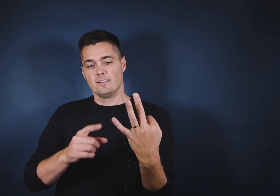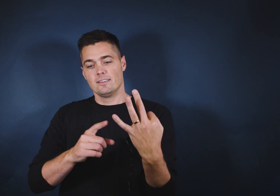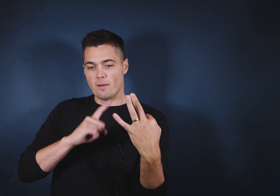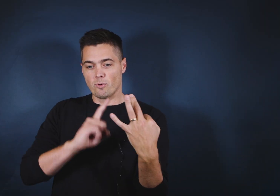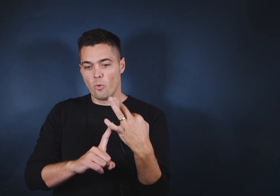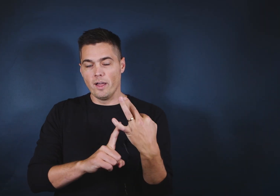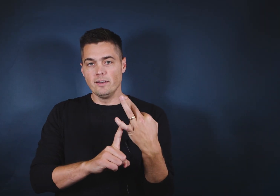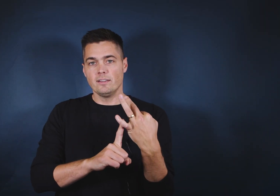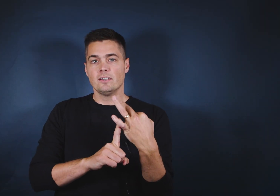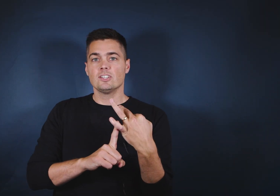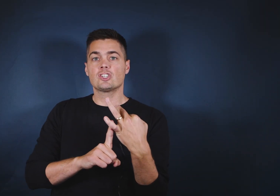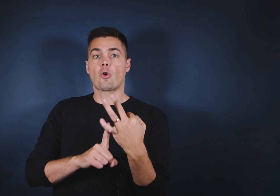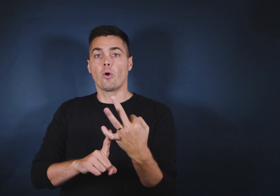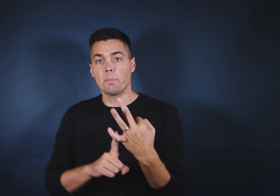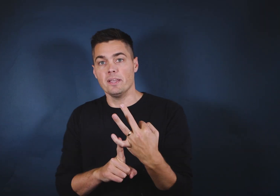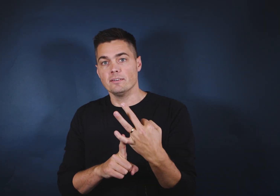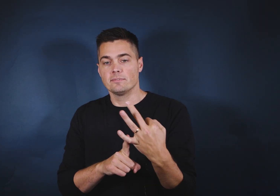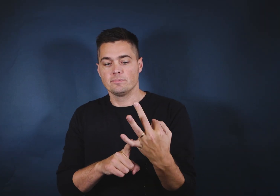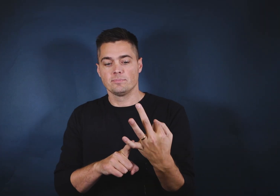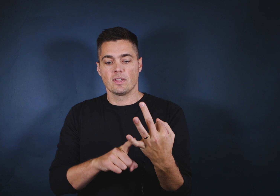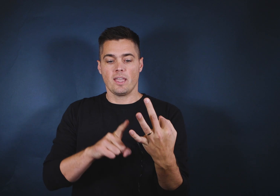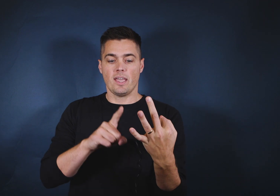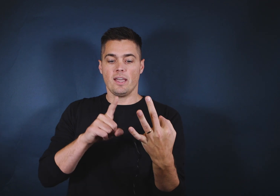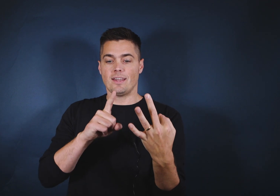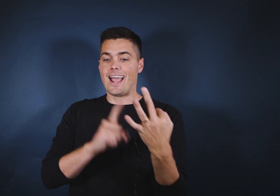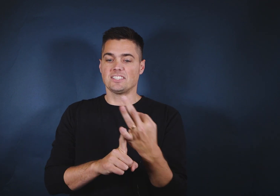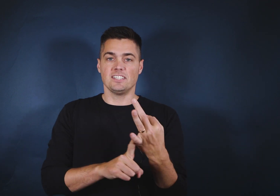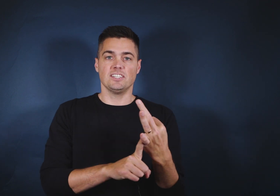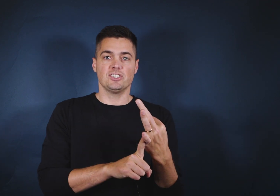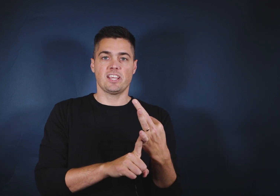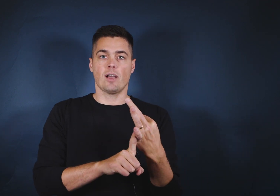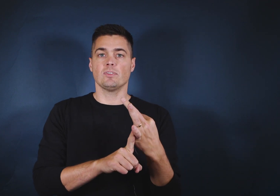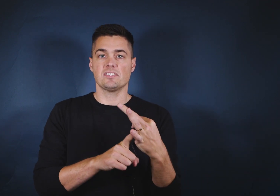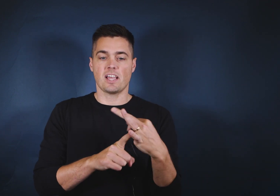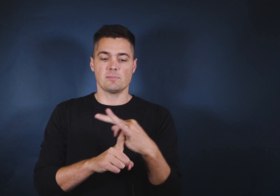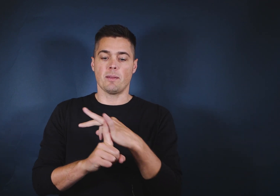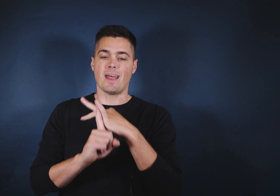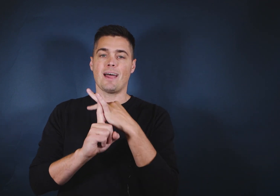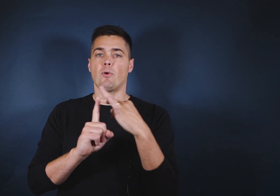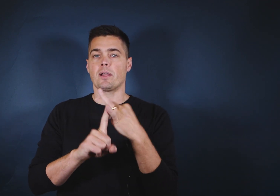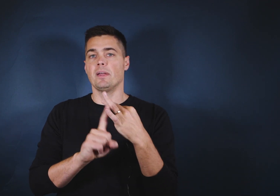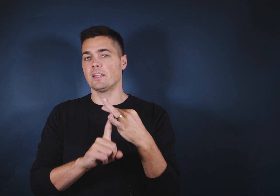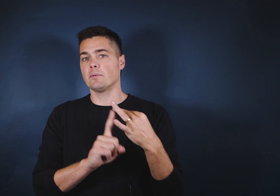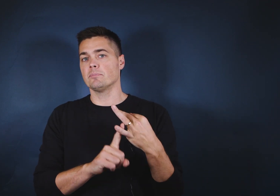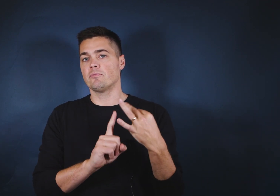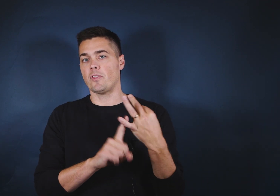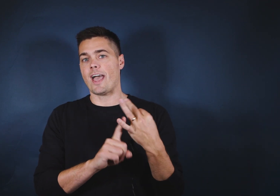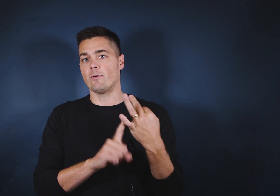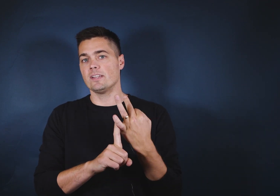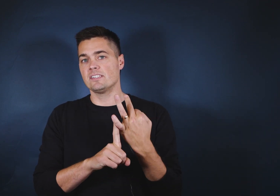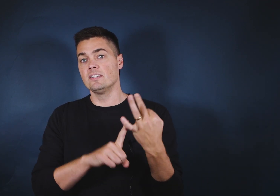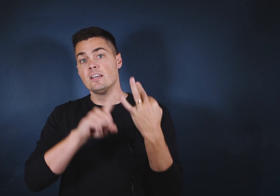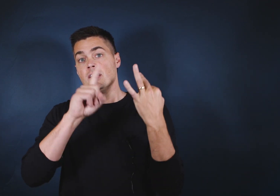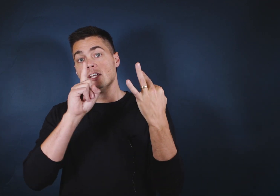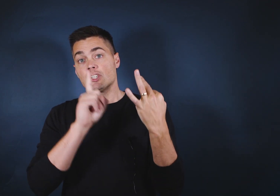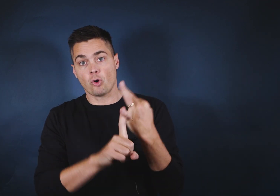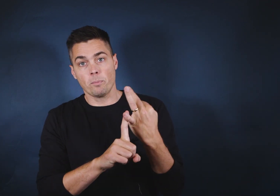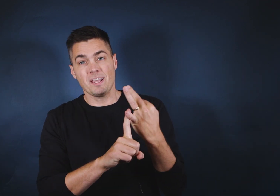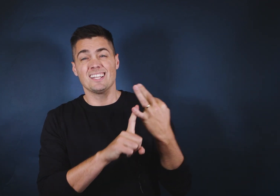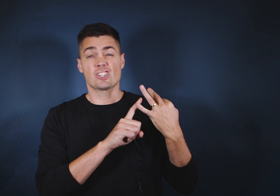Number one, scorpion. And I actually did just hang out with these guys, but I'm not recommending them for that reason. Scorpion is